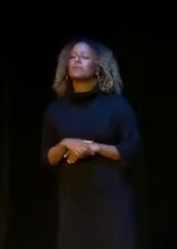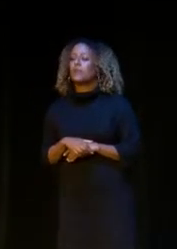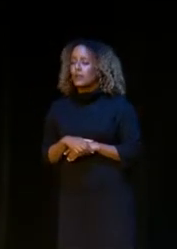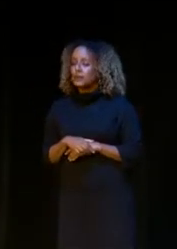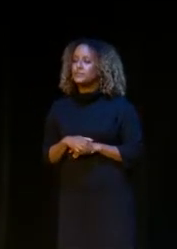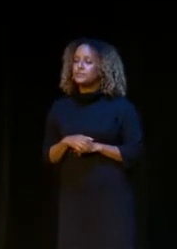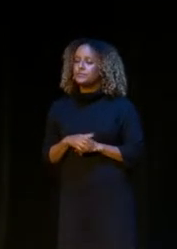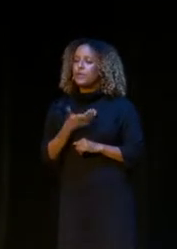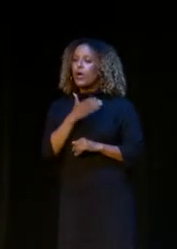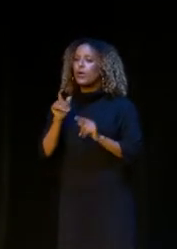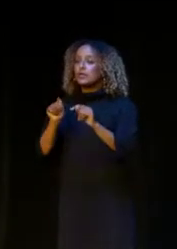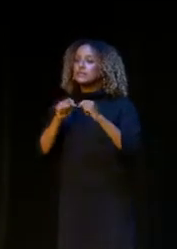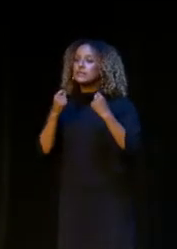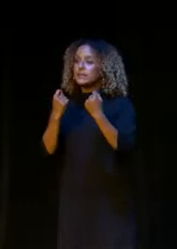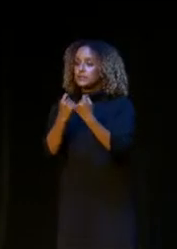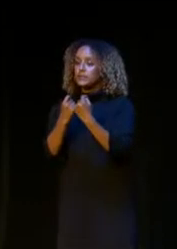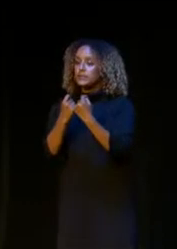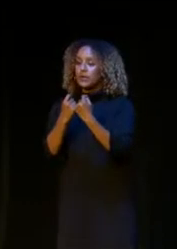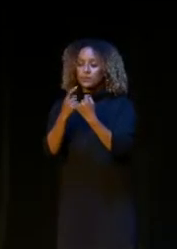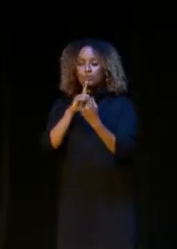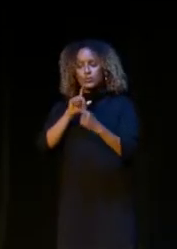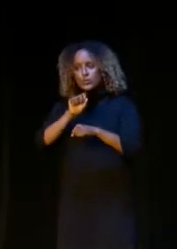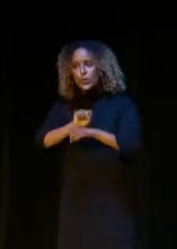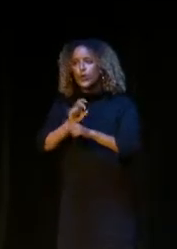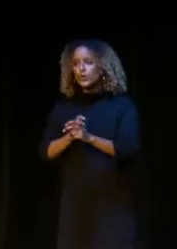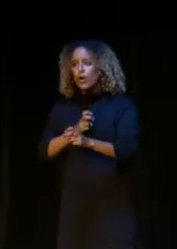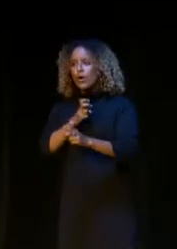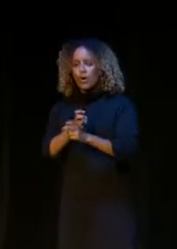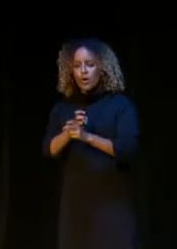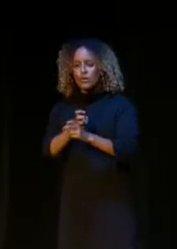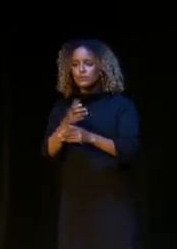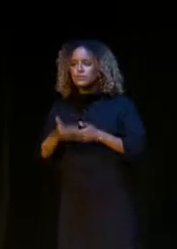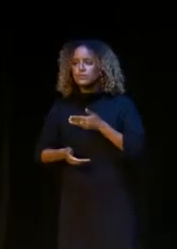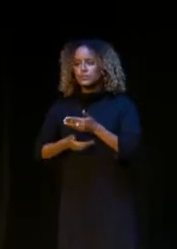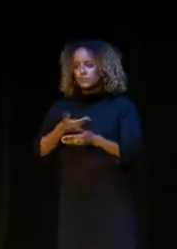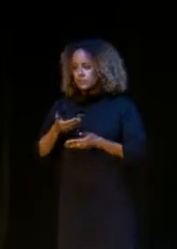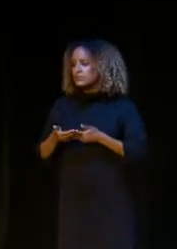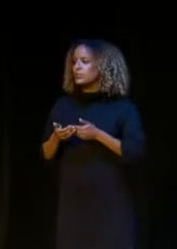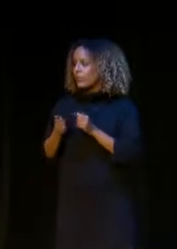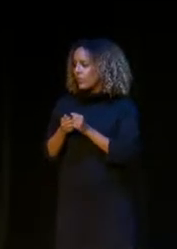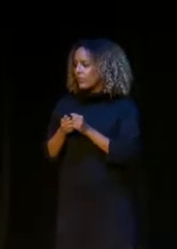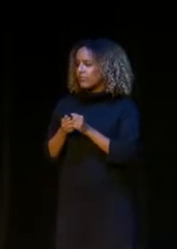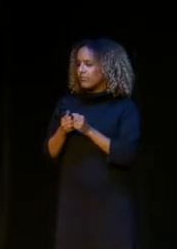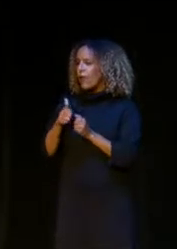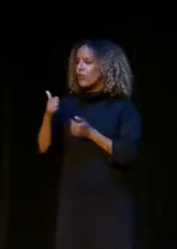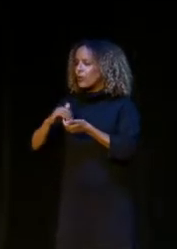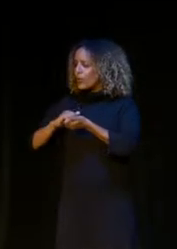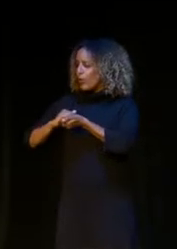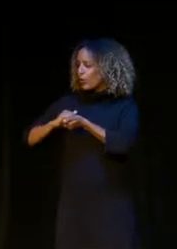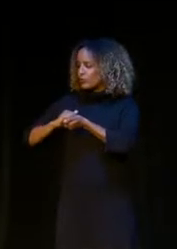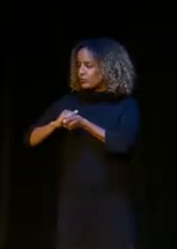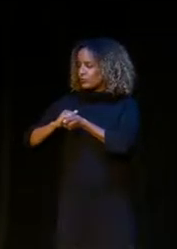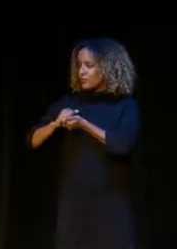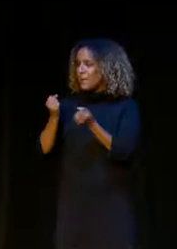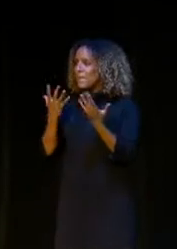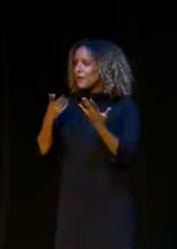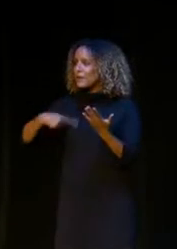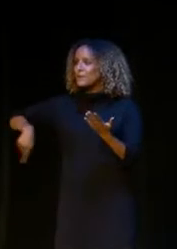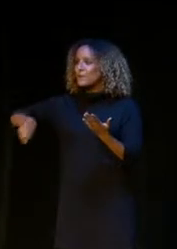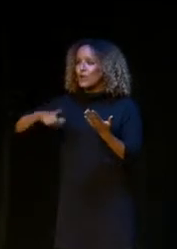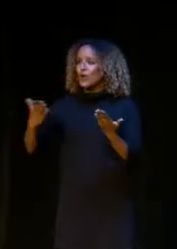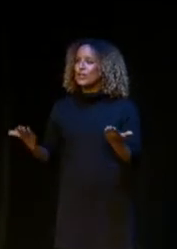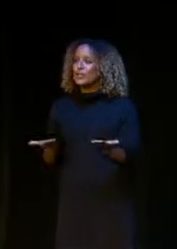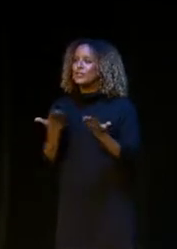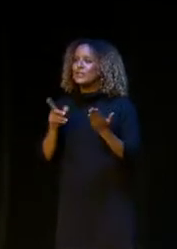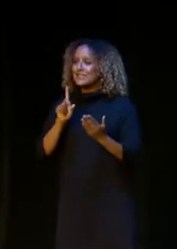And our team has also worked very closely with other partners, and many of you are here tonight